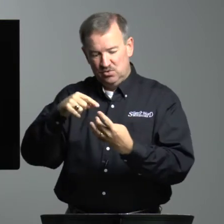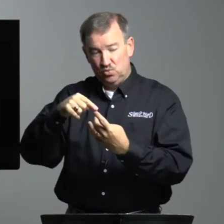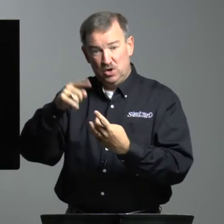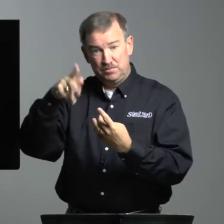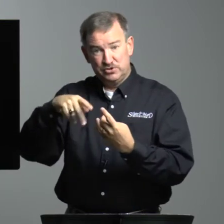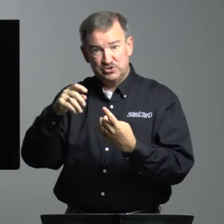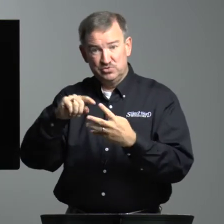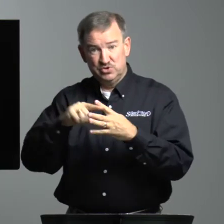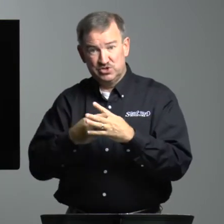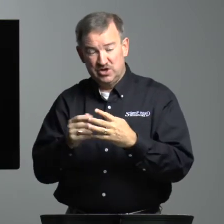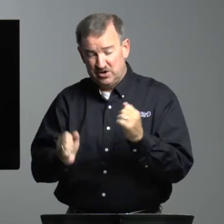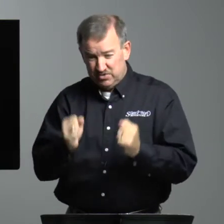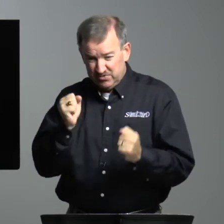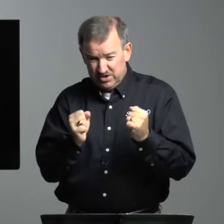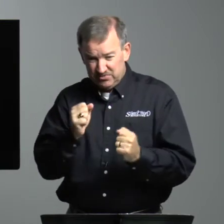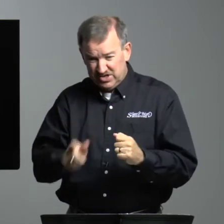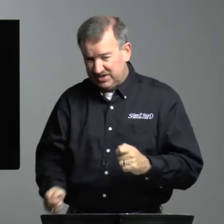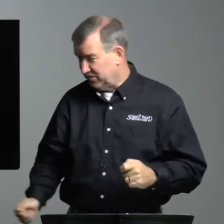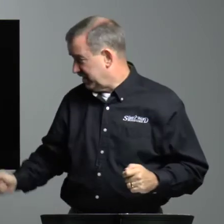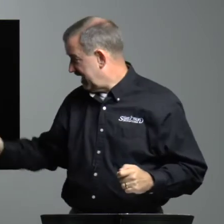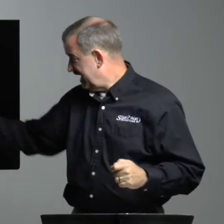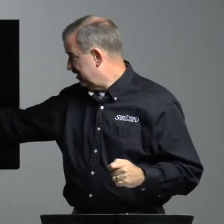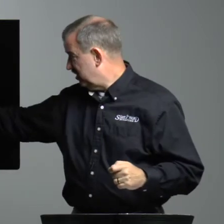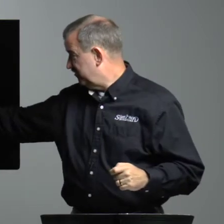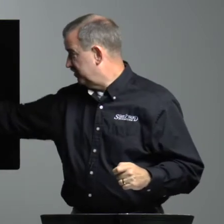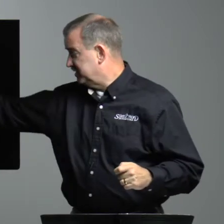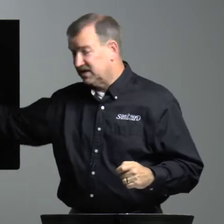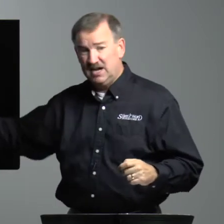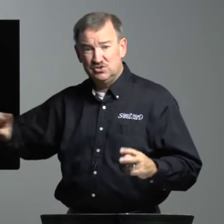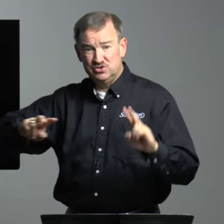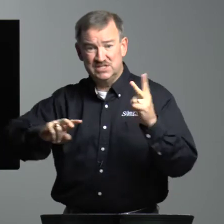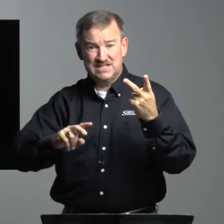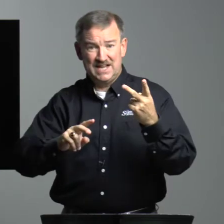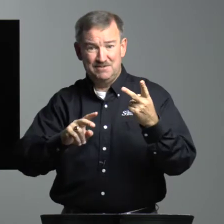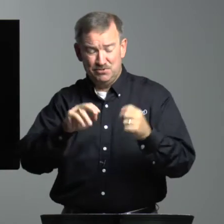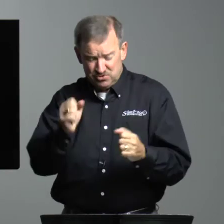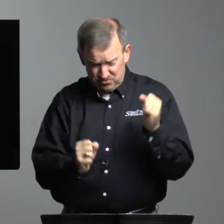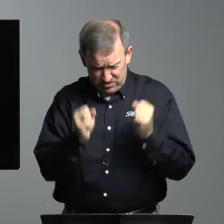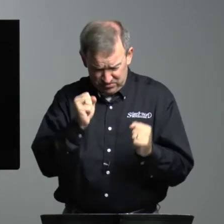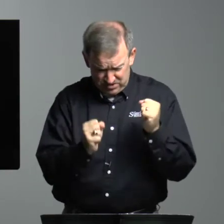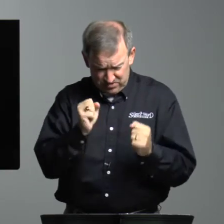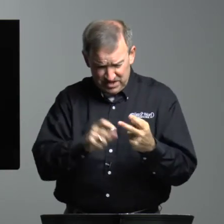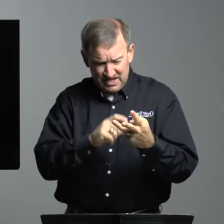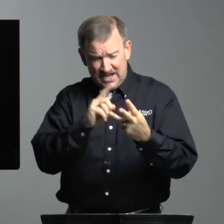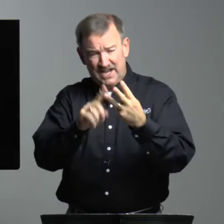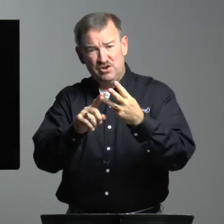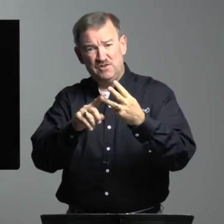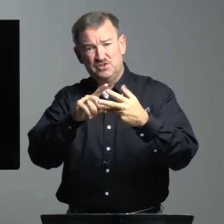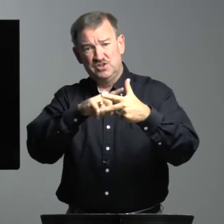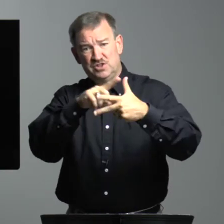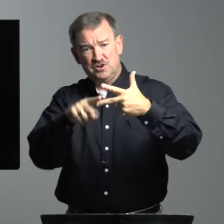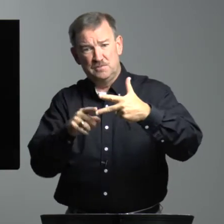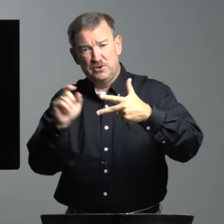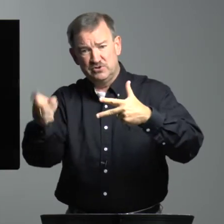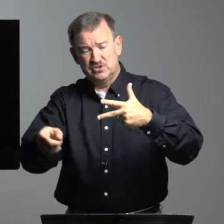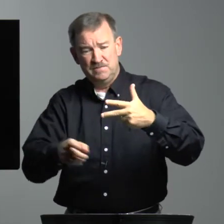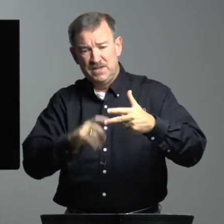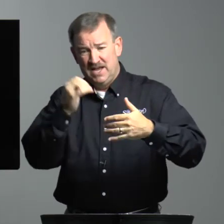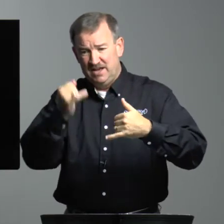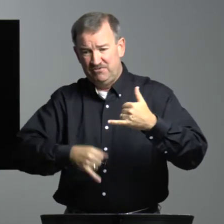One person would start, run, run, run. They would hand off the baton to the second person, run, run, run, hand off to the third person. And